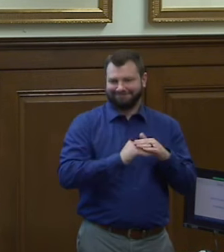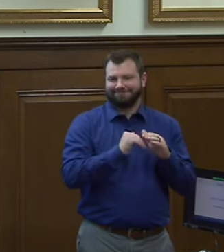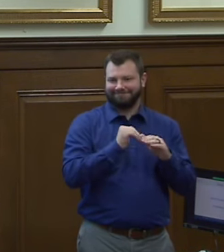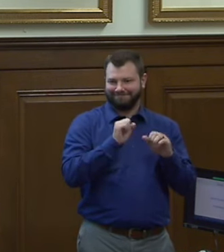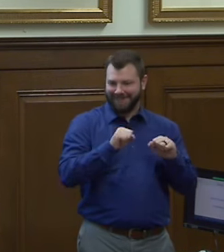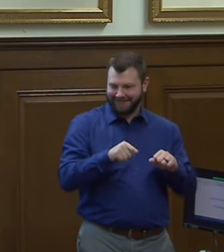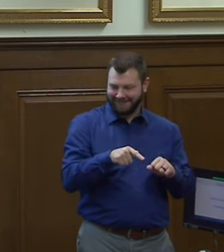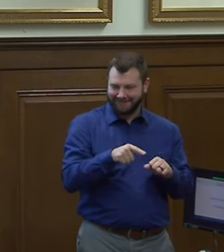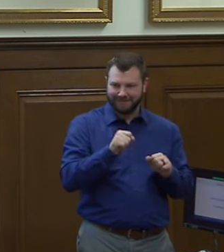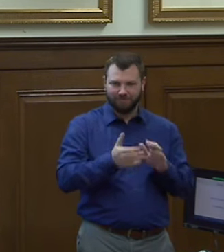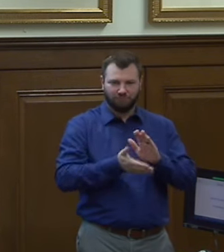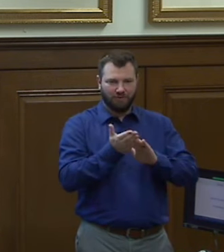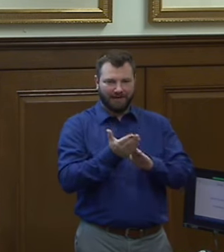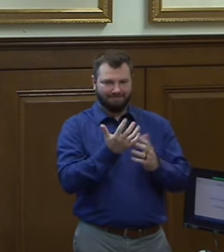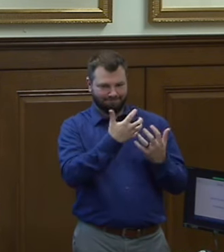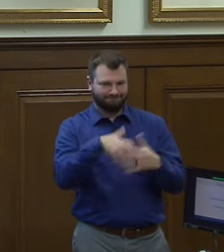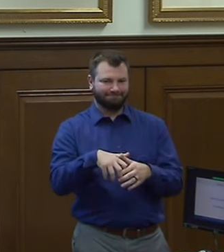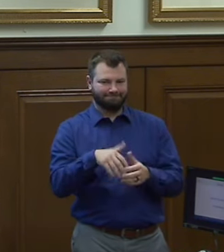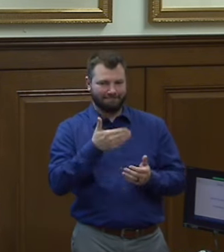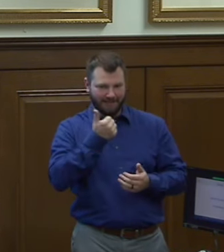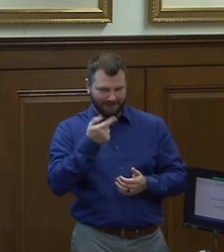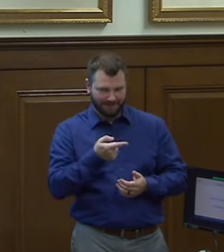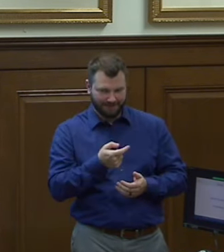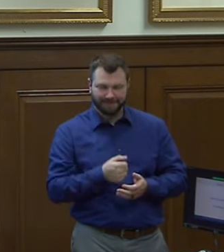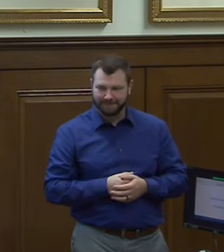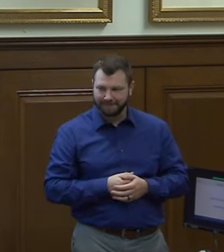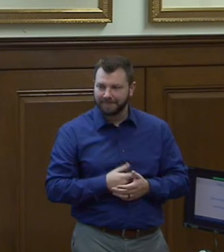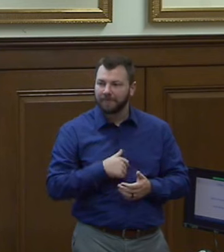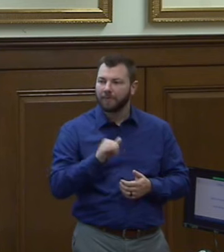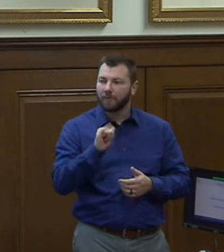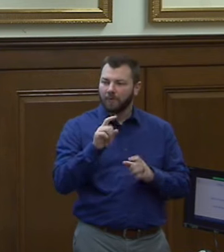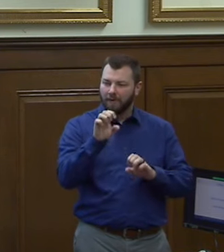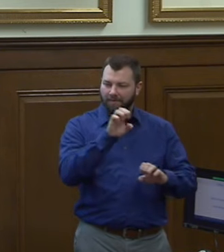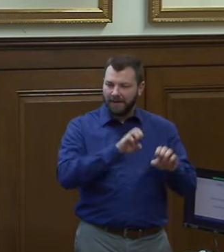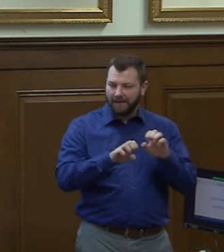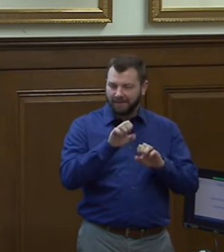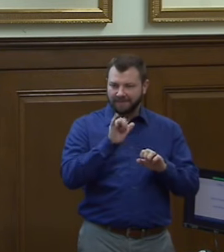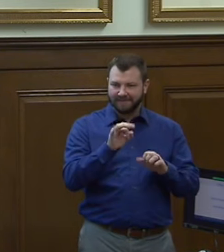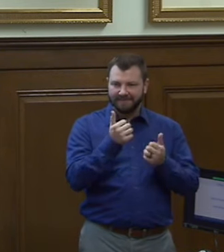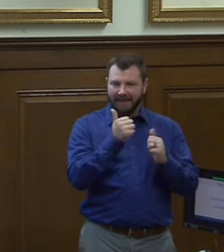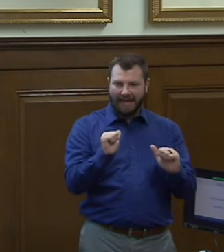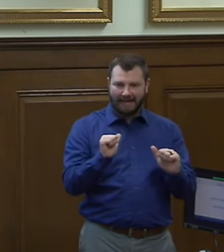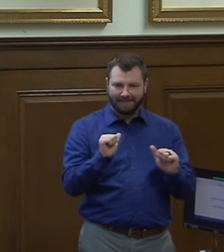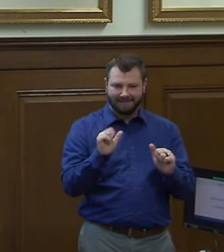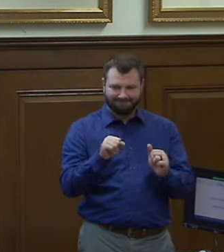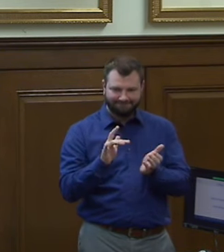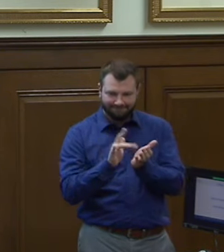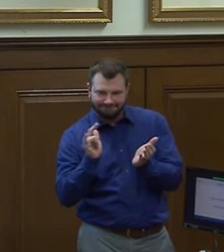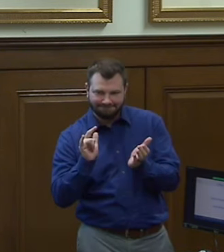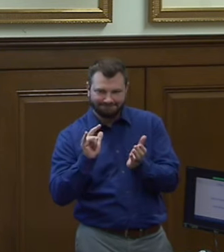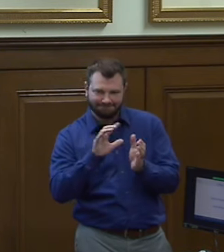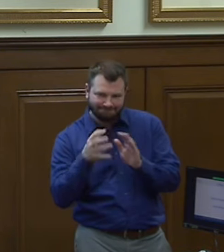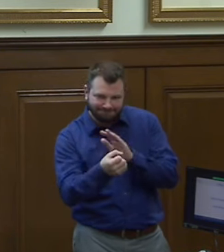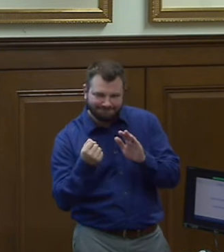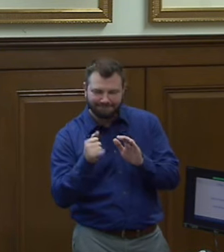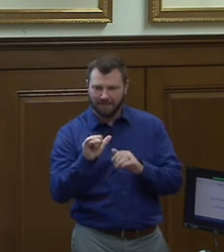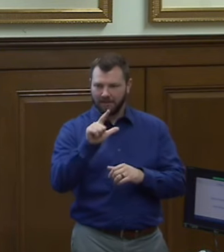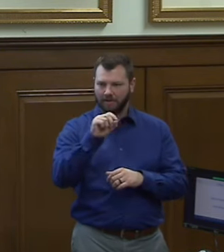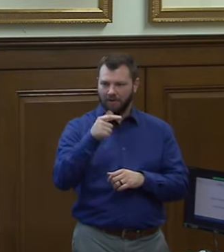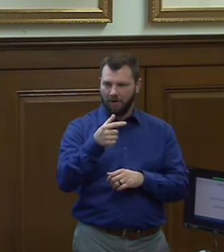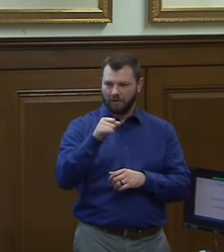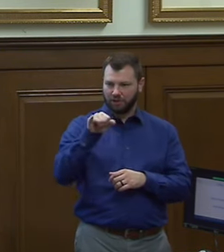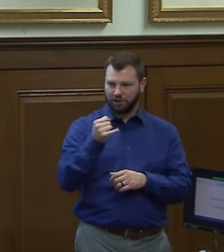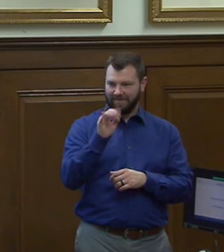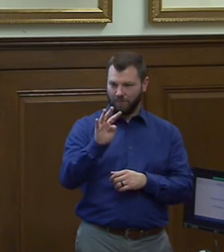and then we also evaluate if there are any exploits like the log j4 exploit that